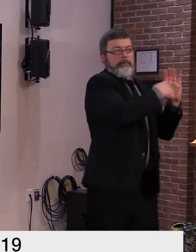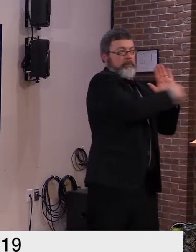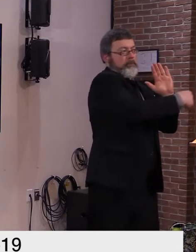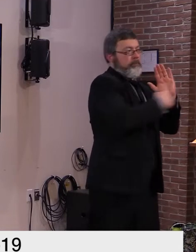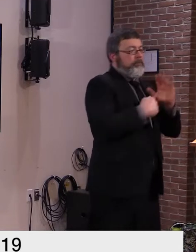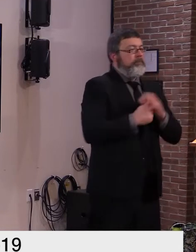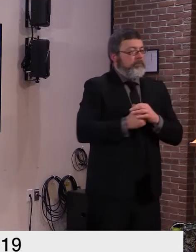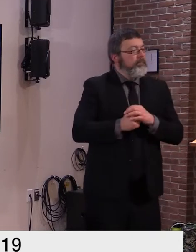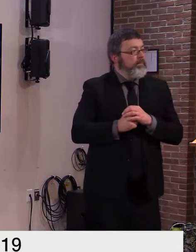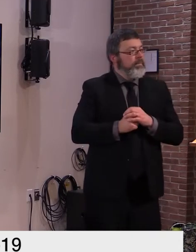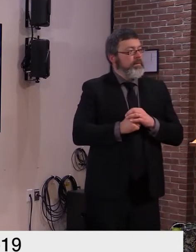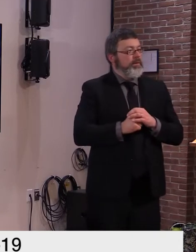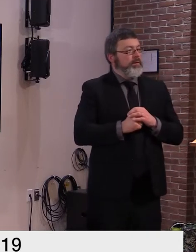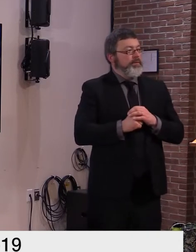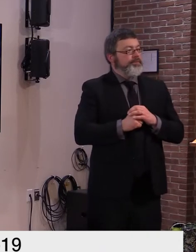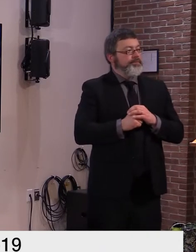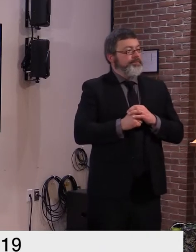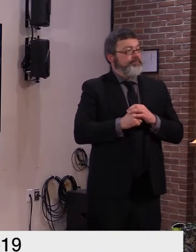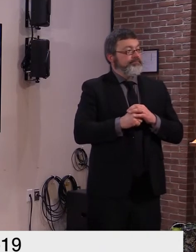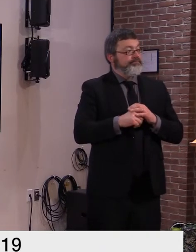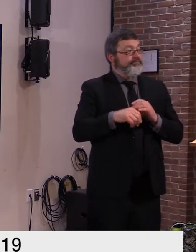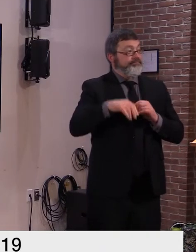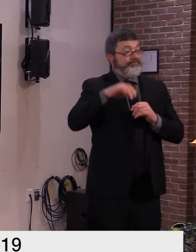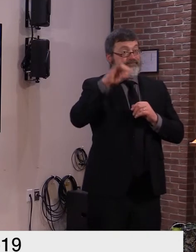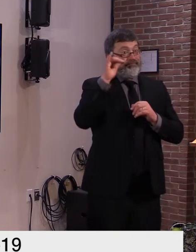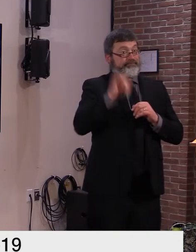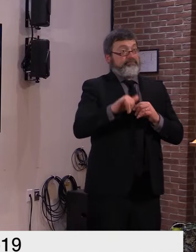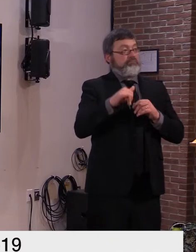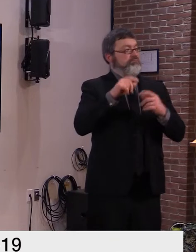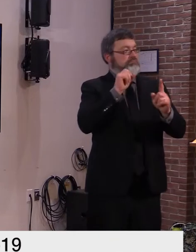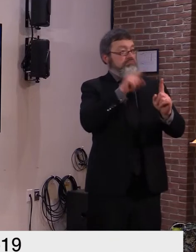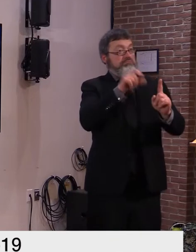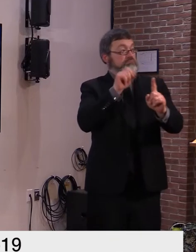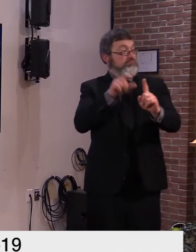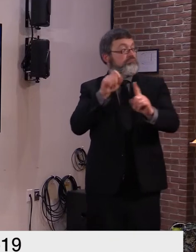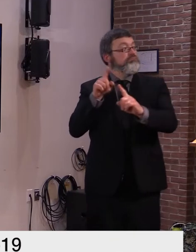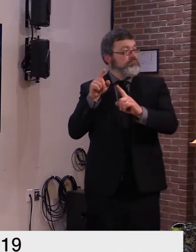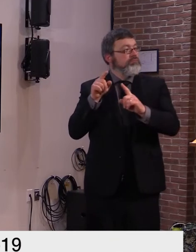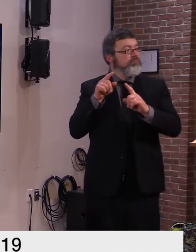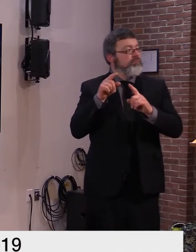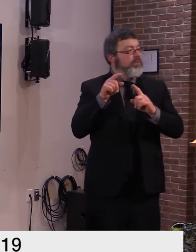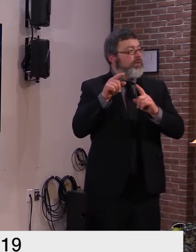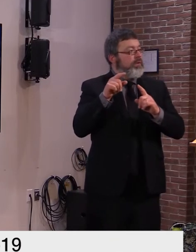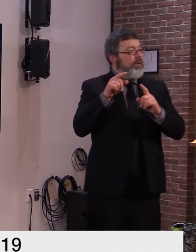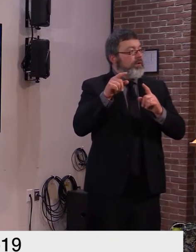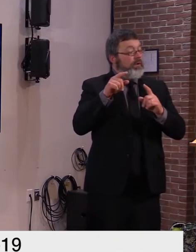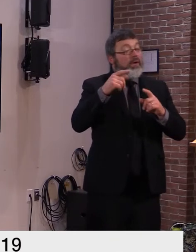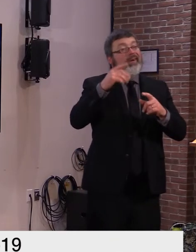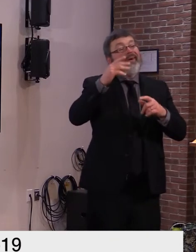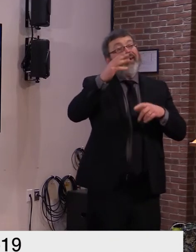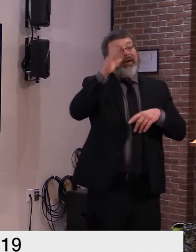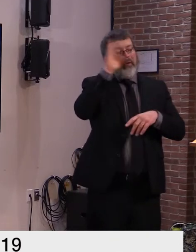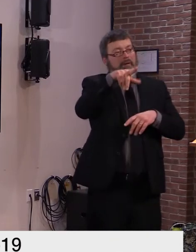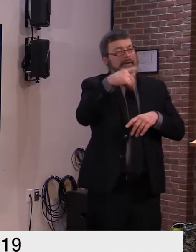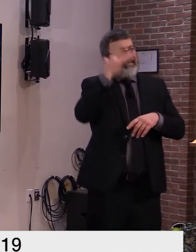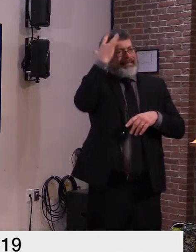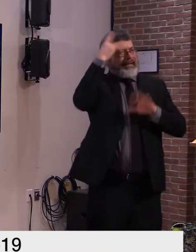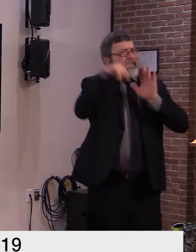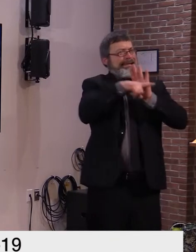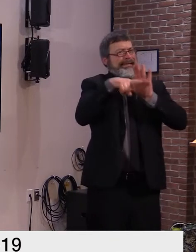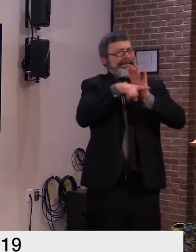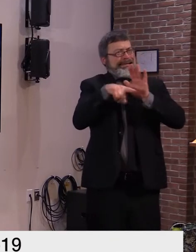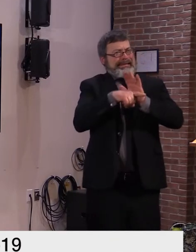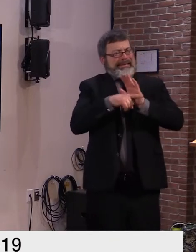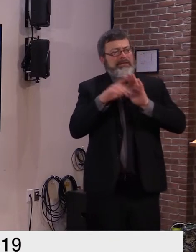vermonters will get good news from through vermont alert as restrictions are eventually lifted as recreational and